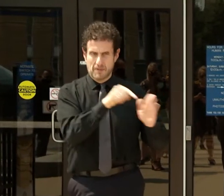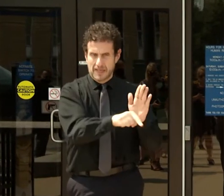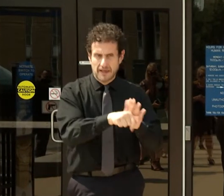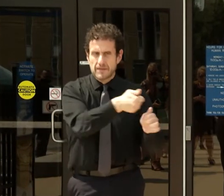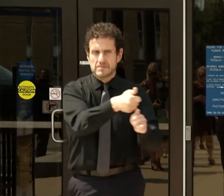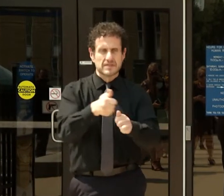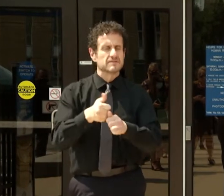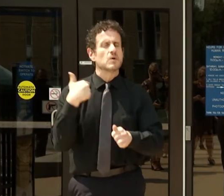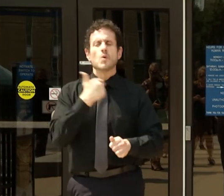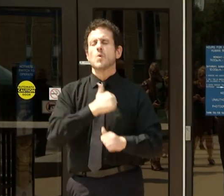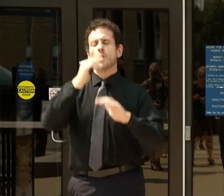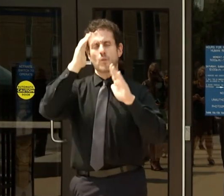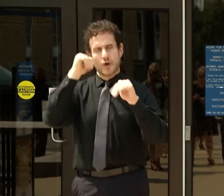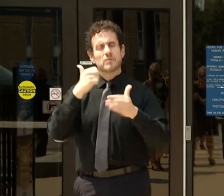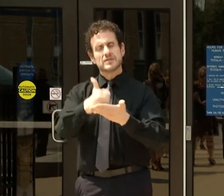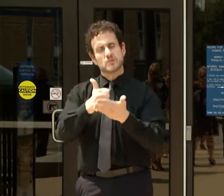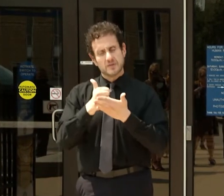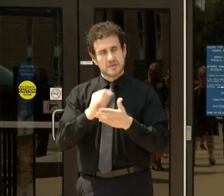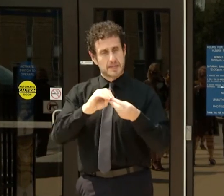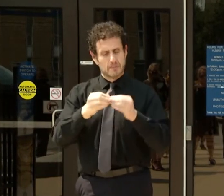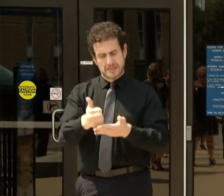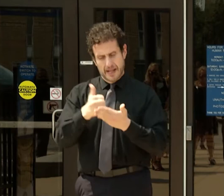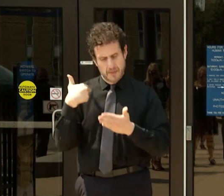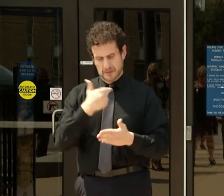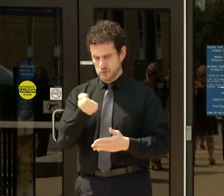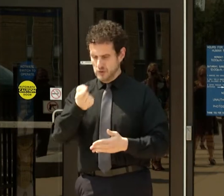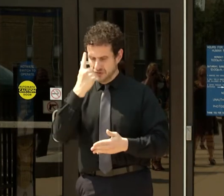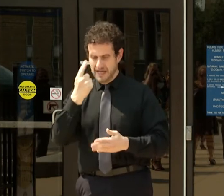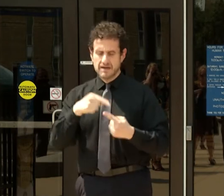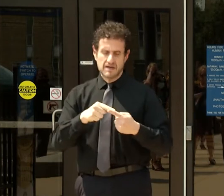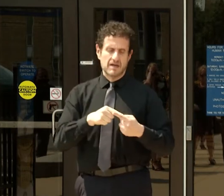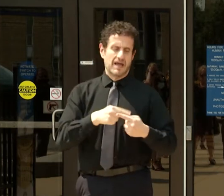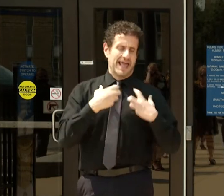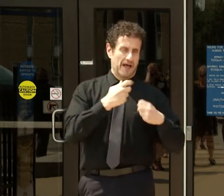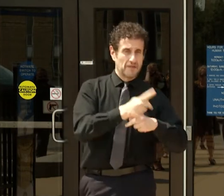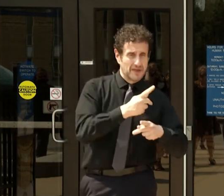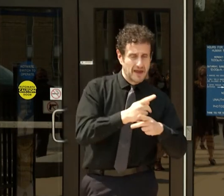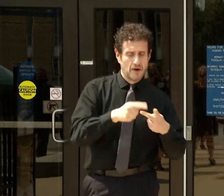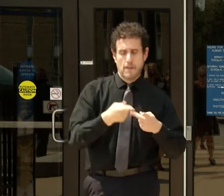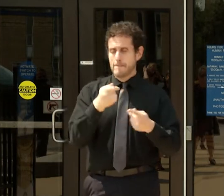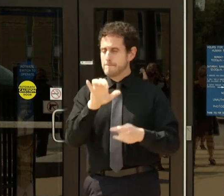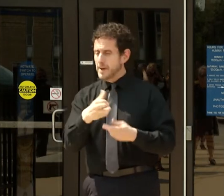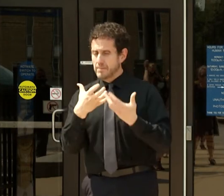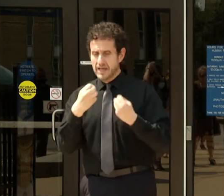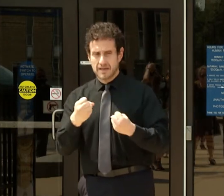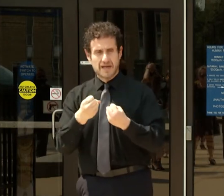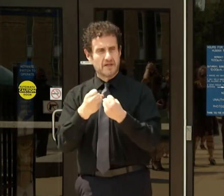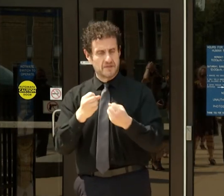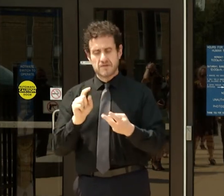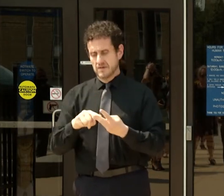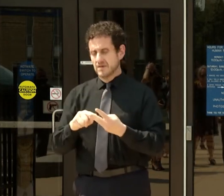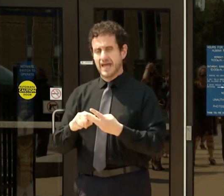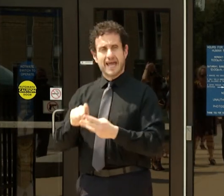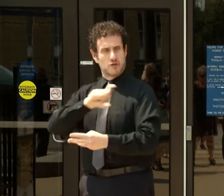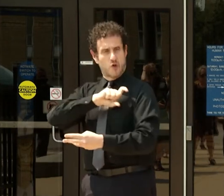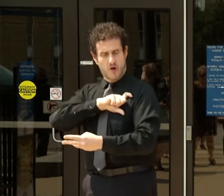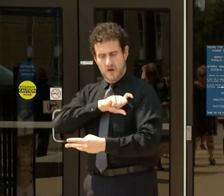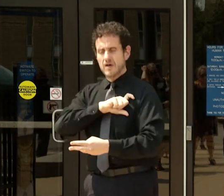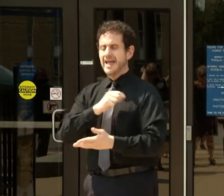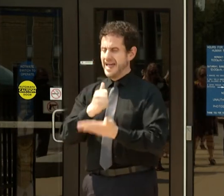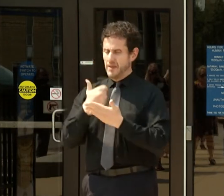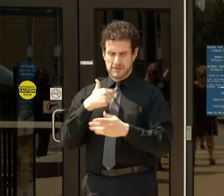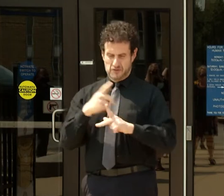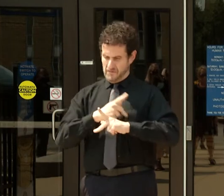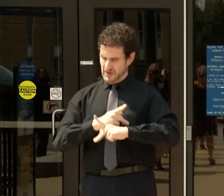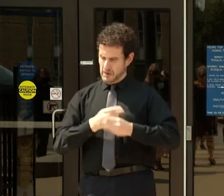partners in public health, health care and law enforcement and our journalists to lead to help us lead to solutions